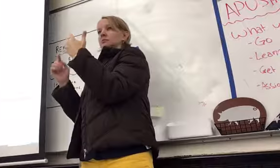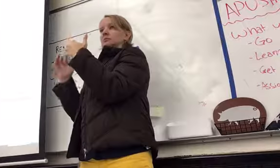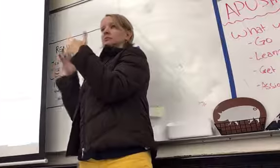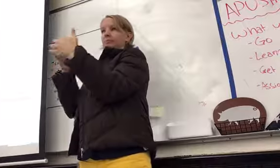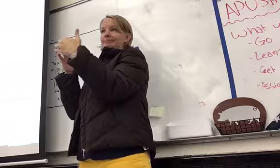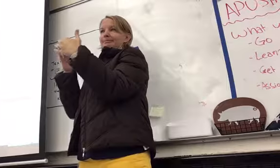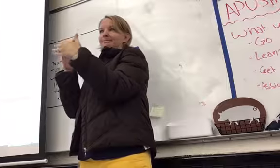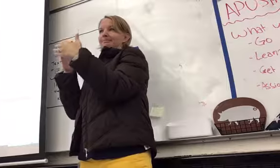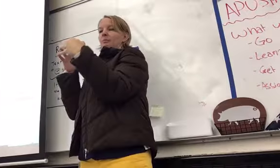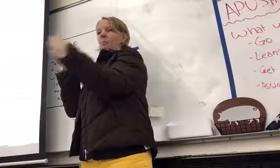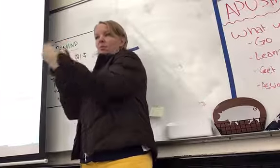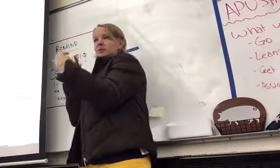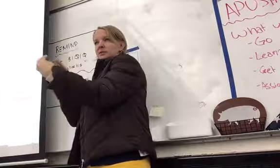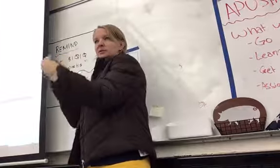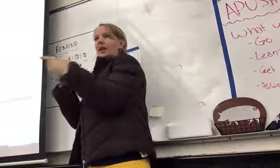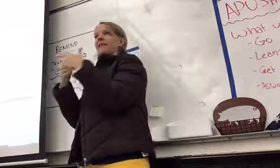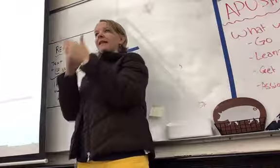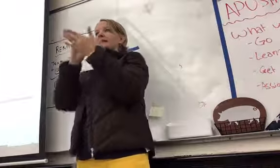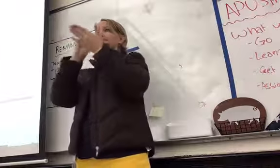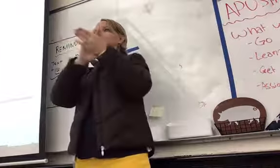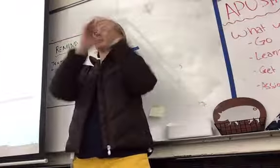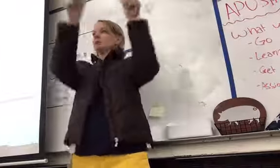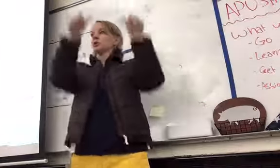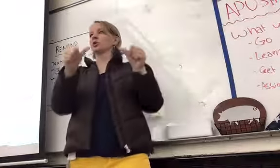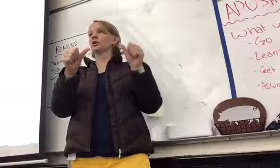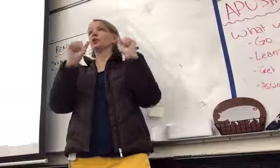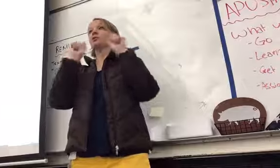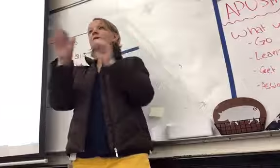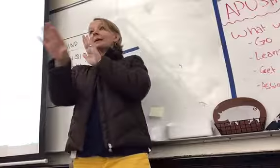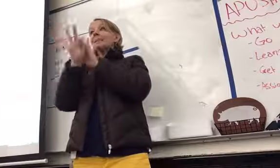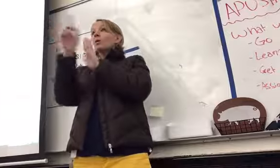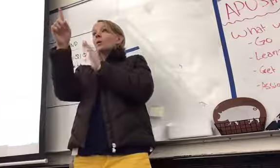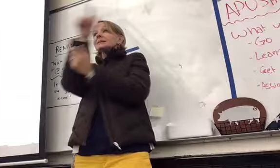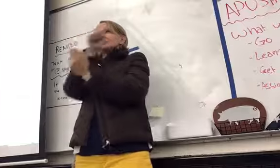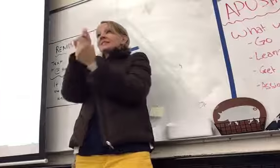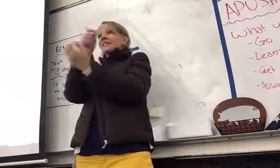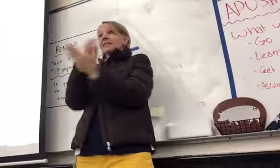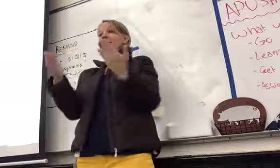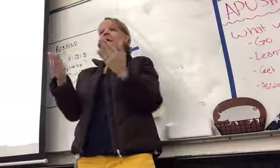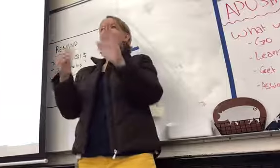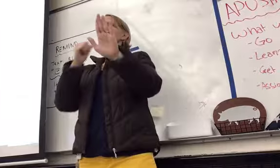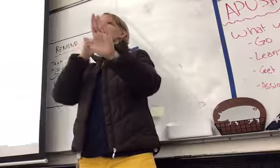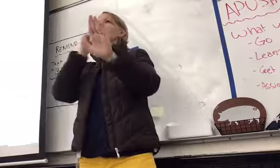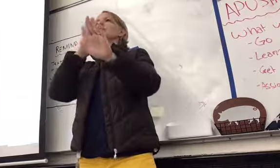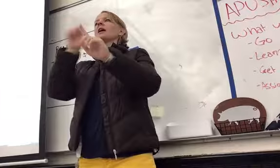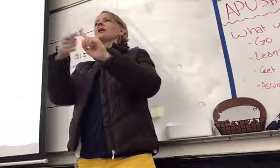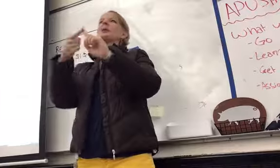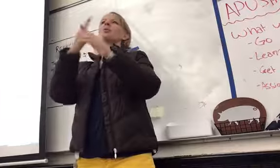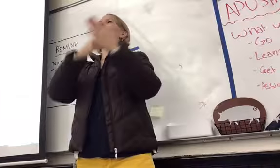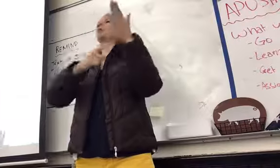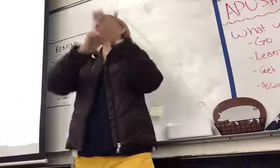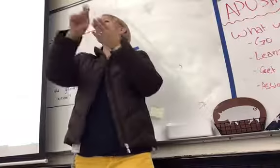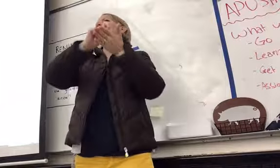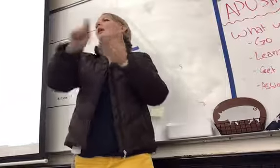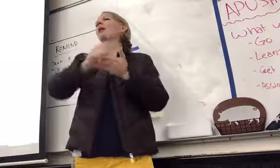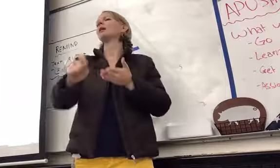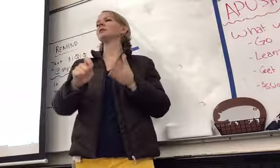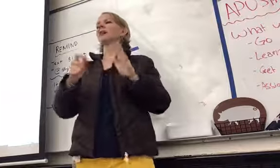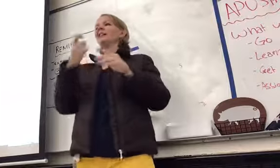And they put this on this poster. So, you can pick a specific thing in this. I'm not talking about what you would put in an essay. Last class, we have one person